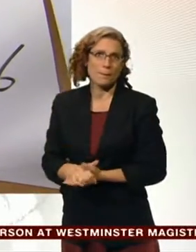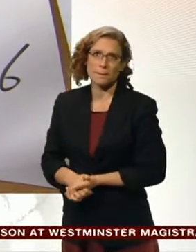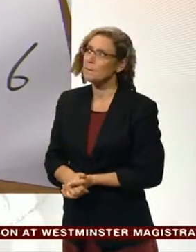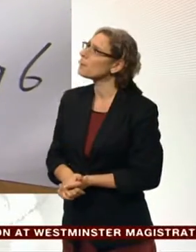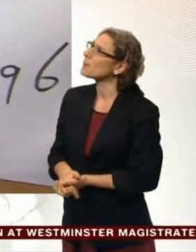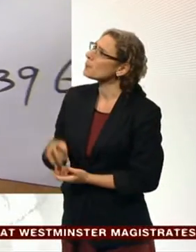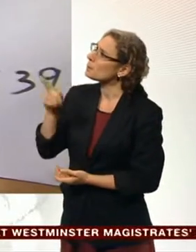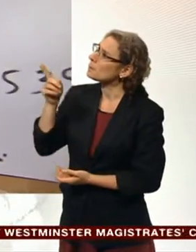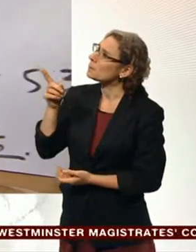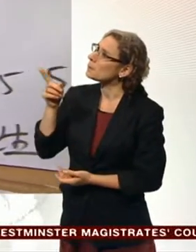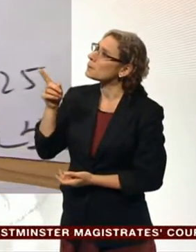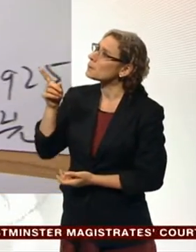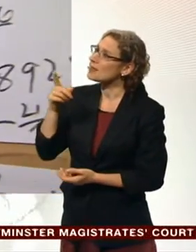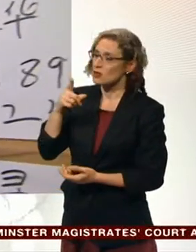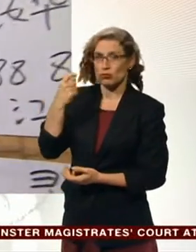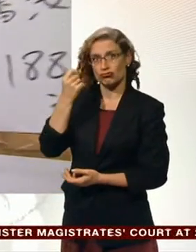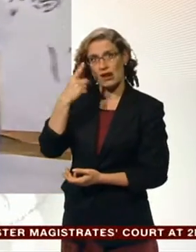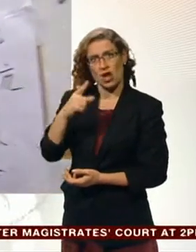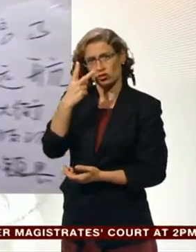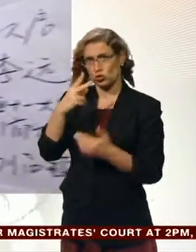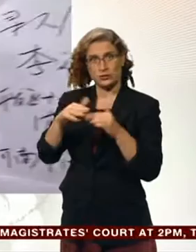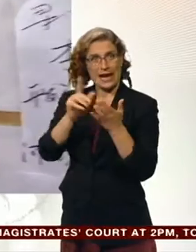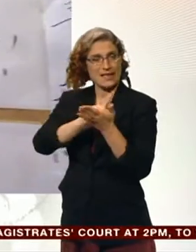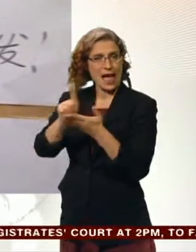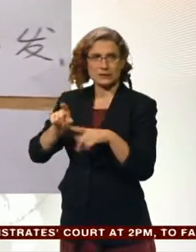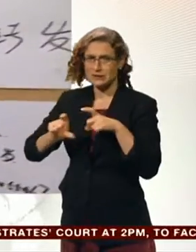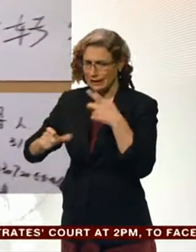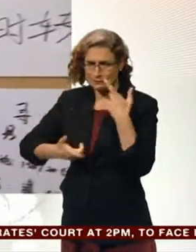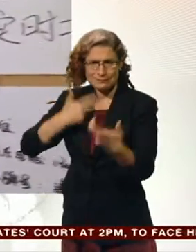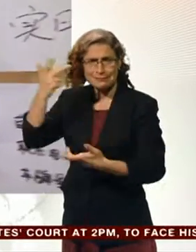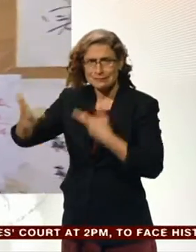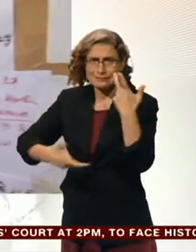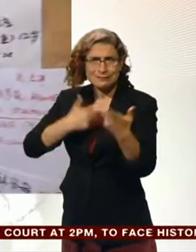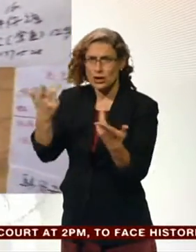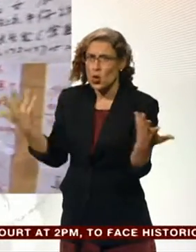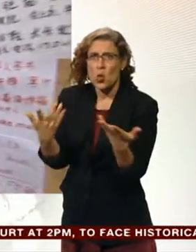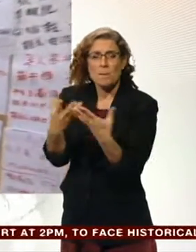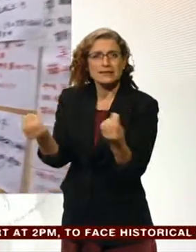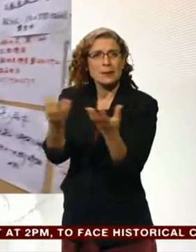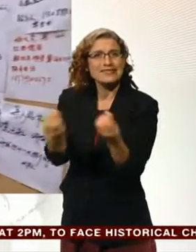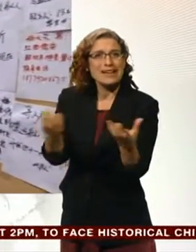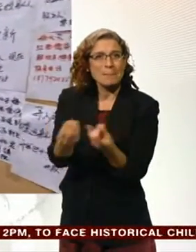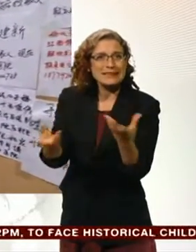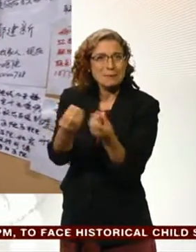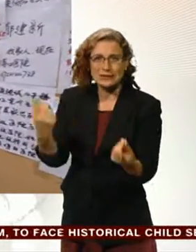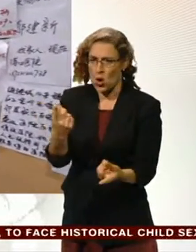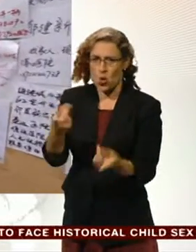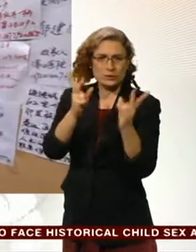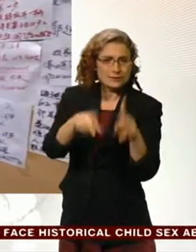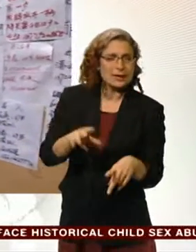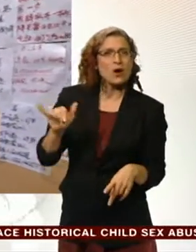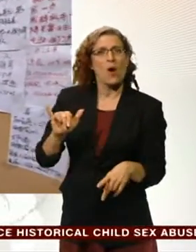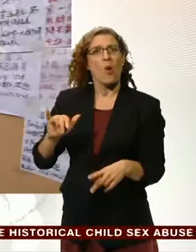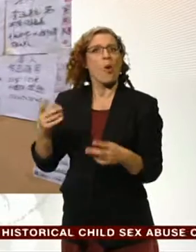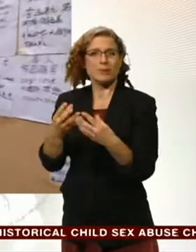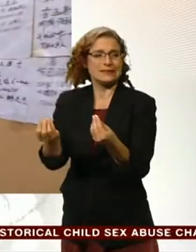notice board shows how two days on the authorities are still struggling to get an accurate picture of the numbers of dead and missing. They've